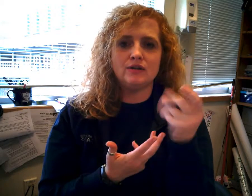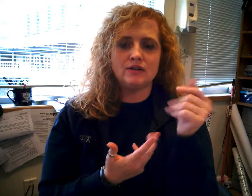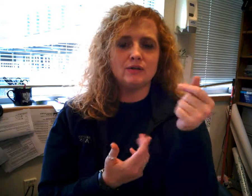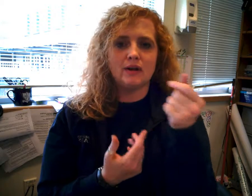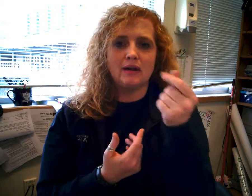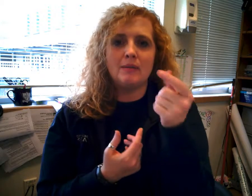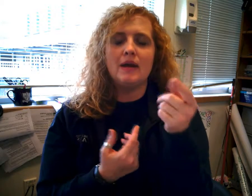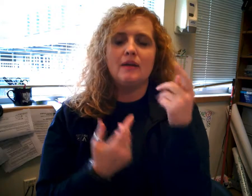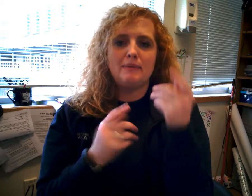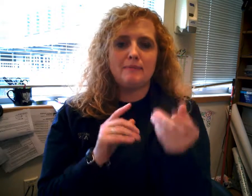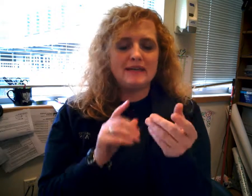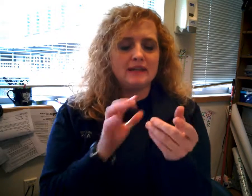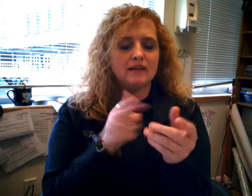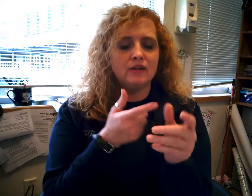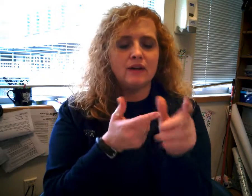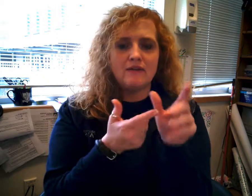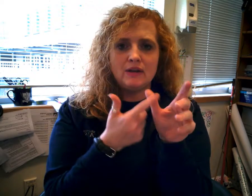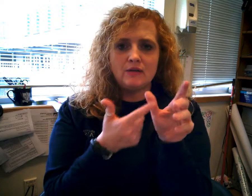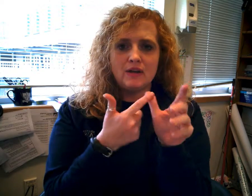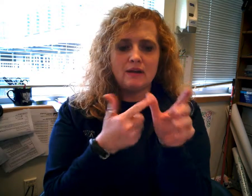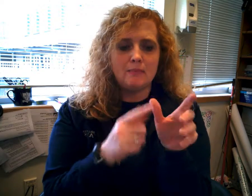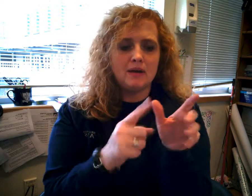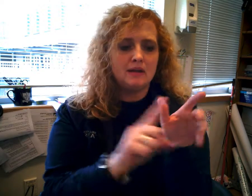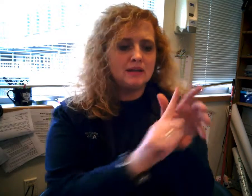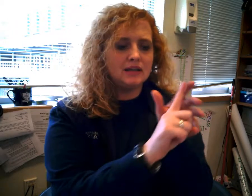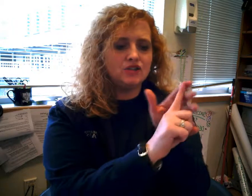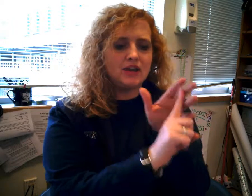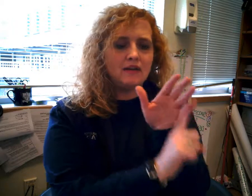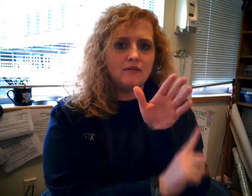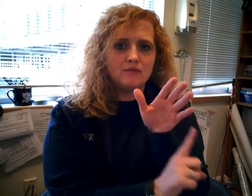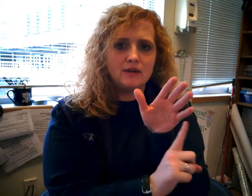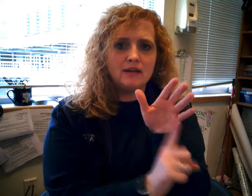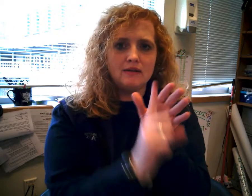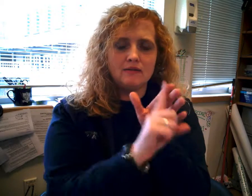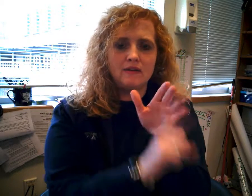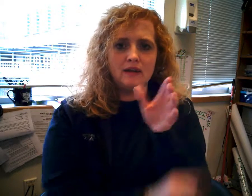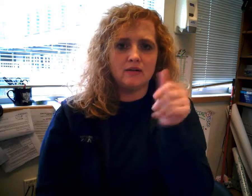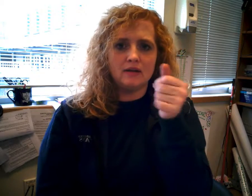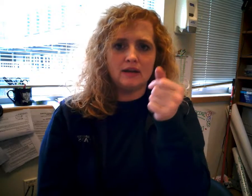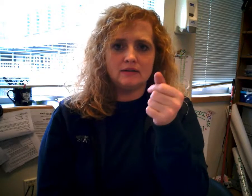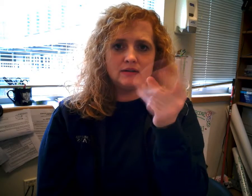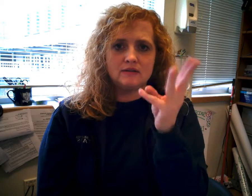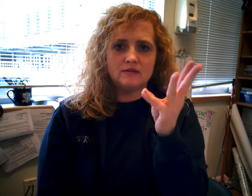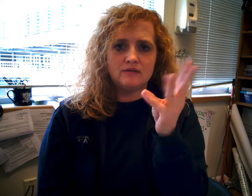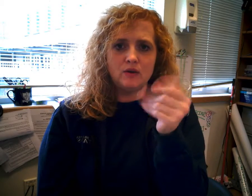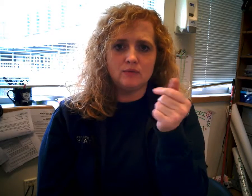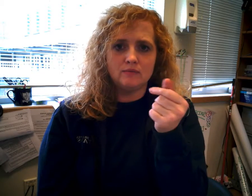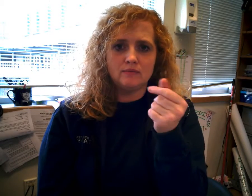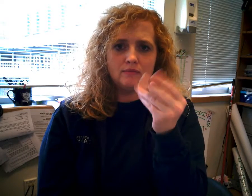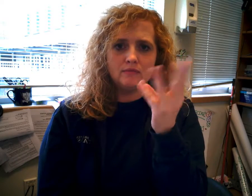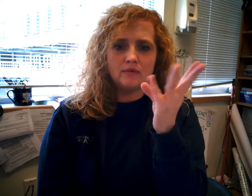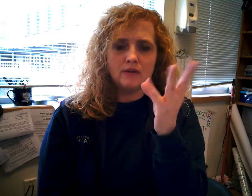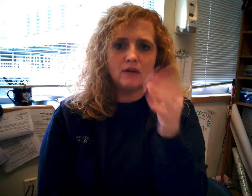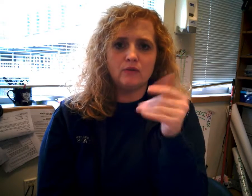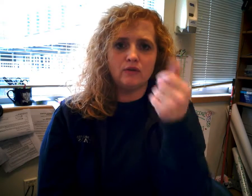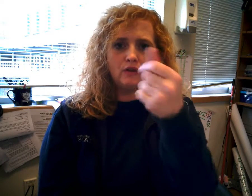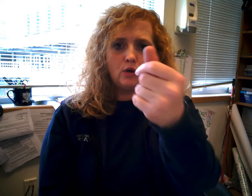describe. Basically, you're having your thumb touch every finger in a few. I'll do it slow.